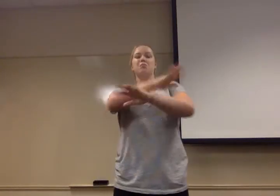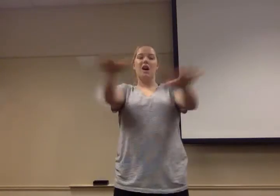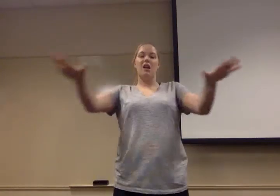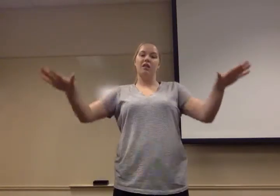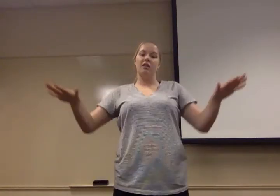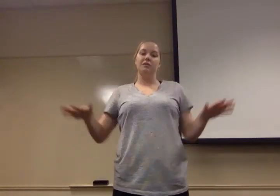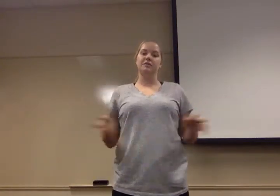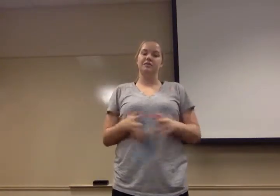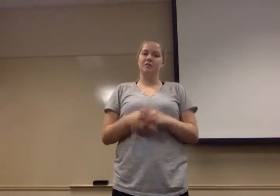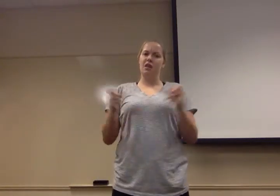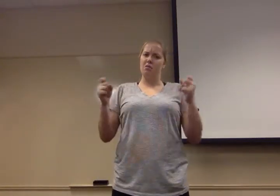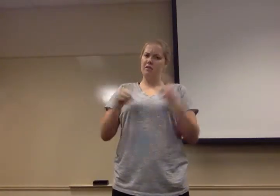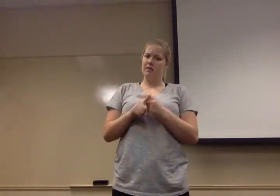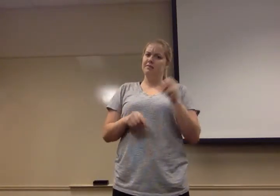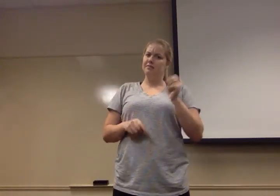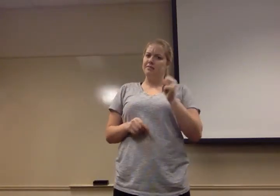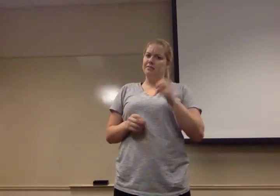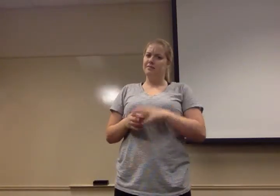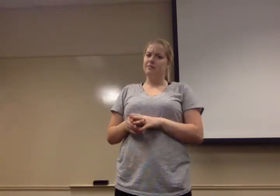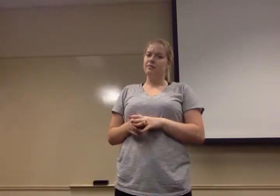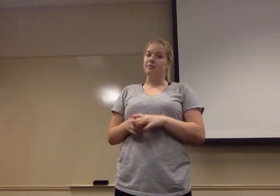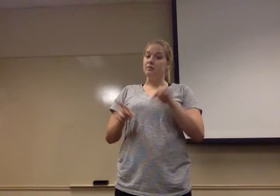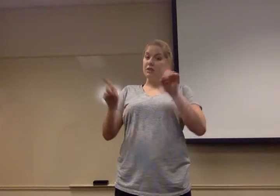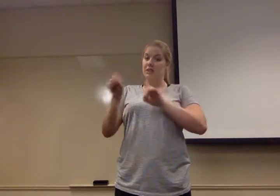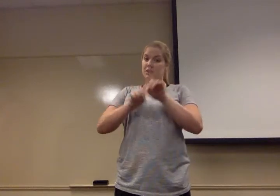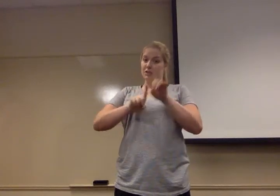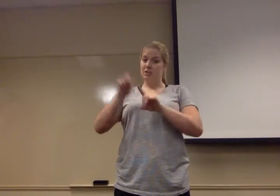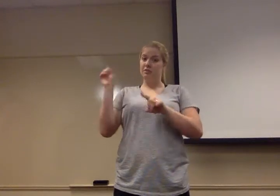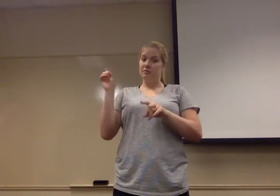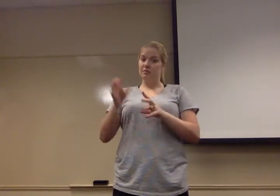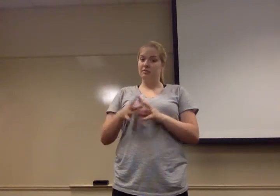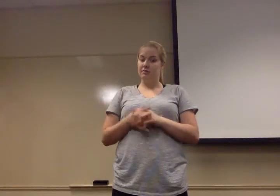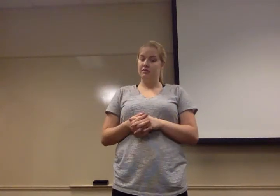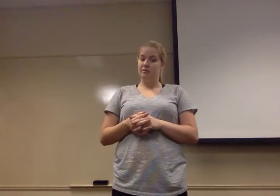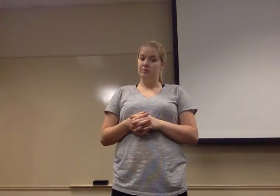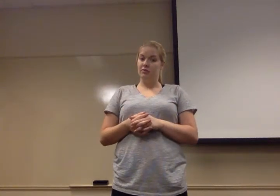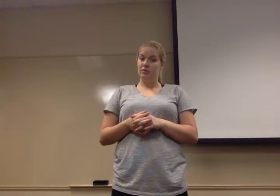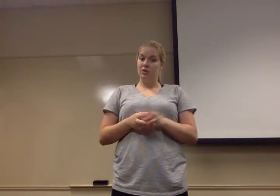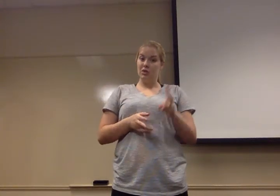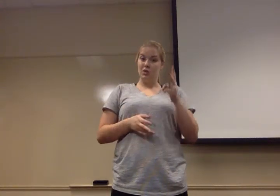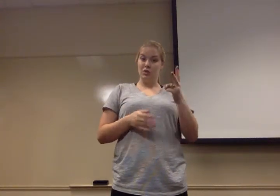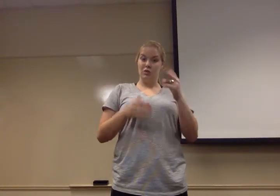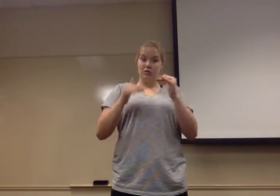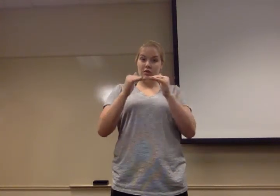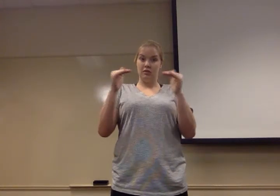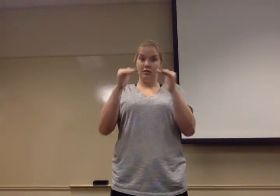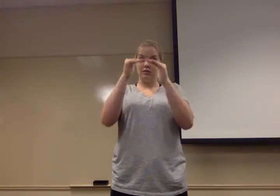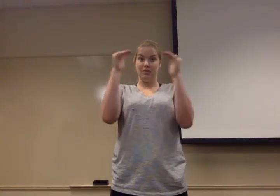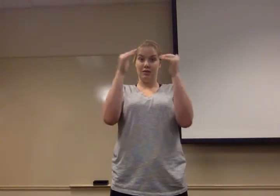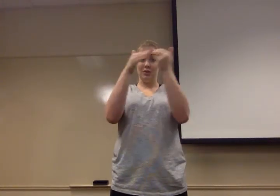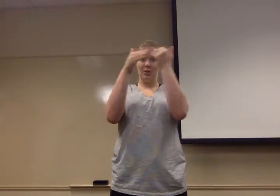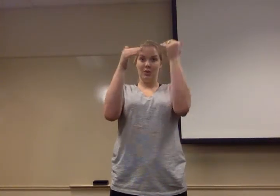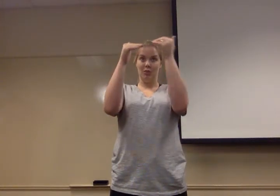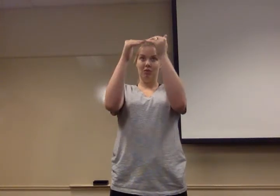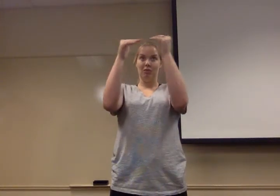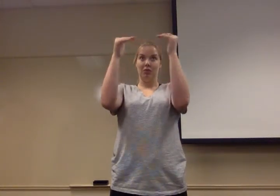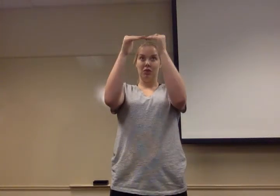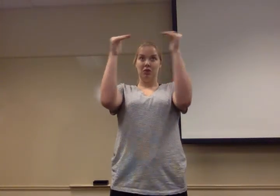Stars will create the Goldilocks conditions for crossing two new thresholds. When very large stars die,